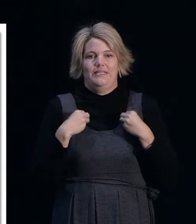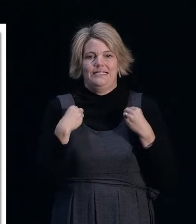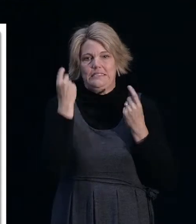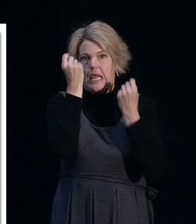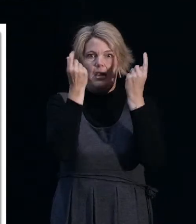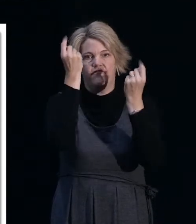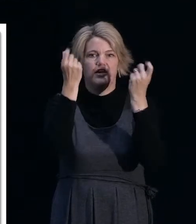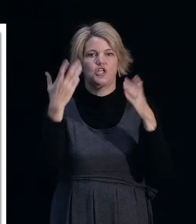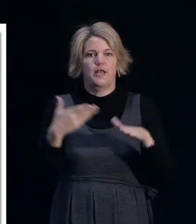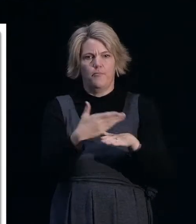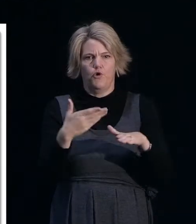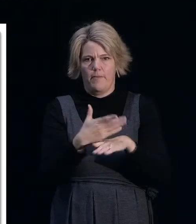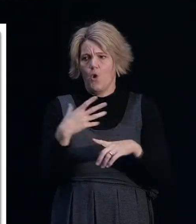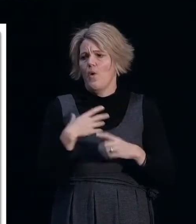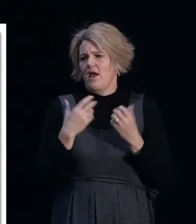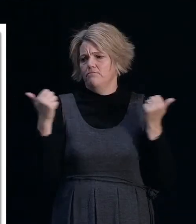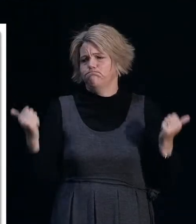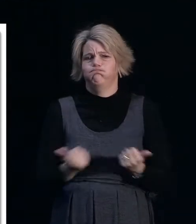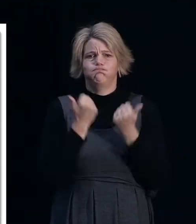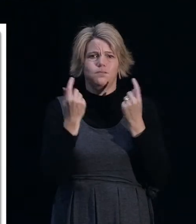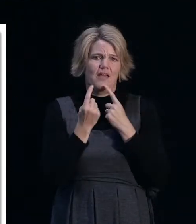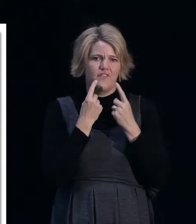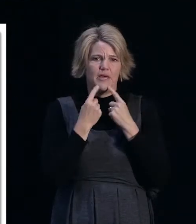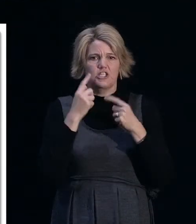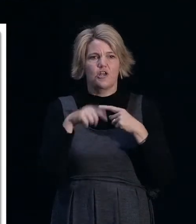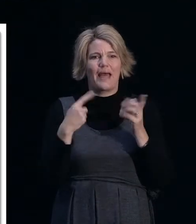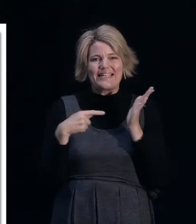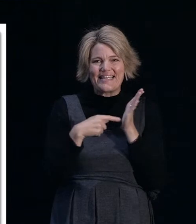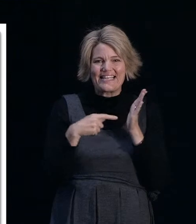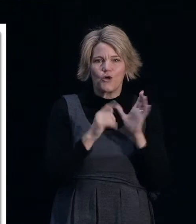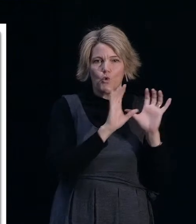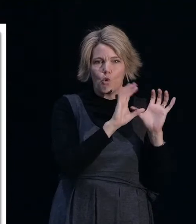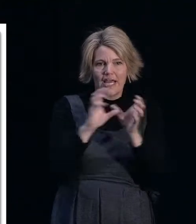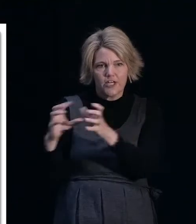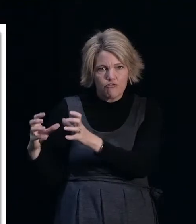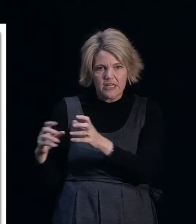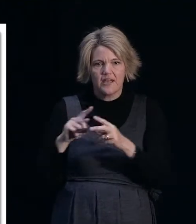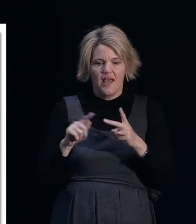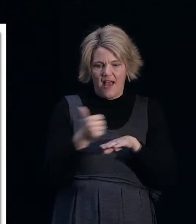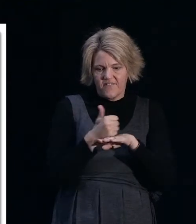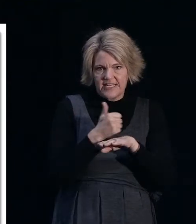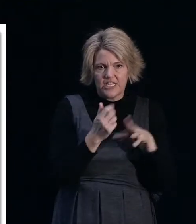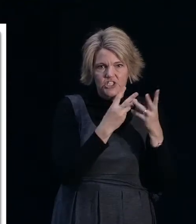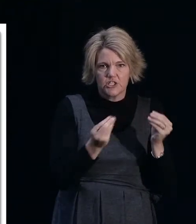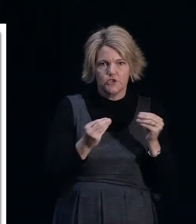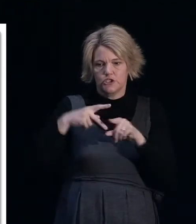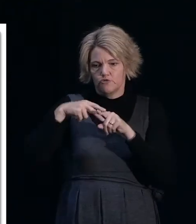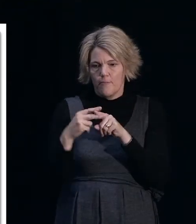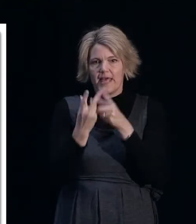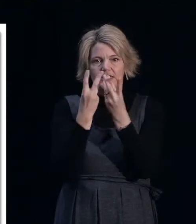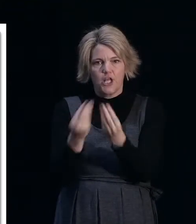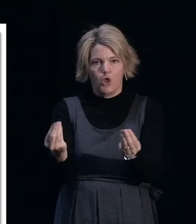a website with a wealth of information on it around technical categories, foundation solutions, repair solutions to buildings.